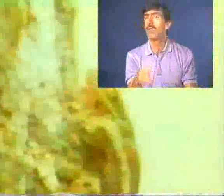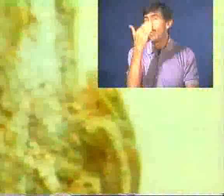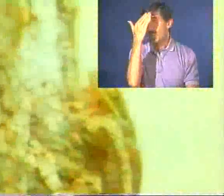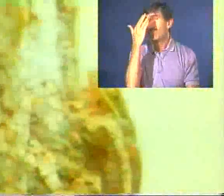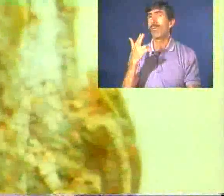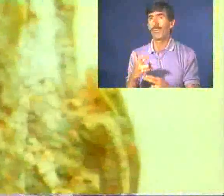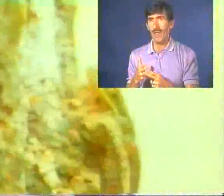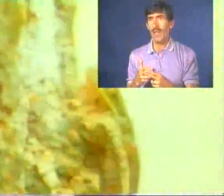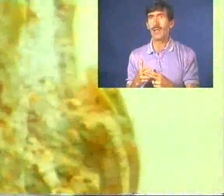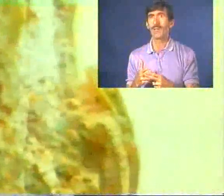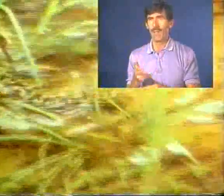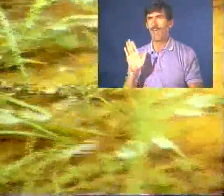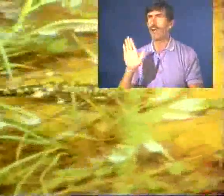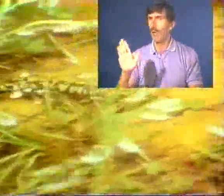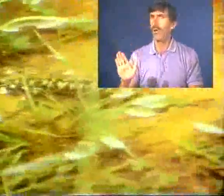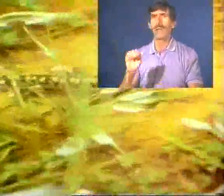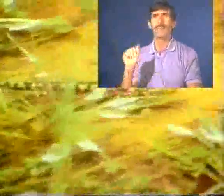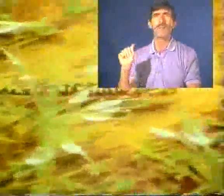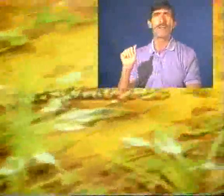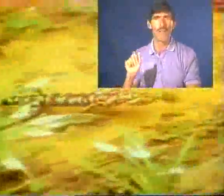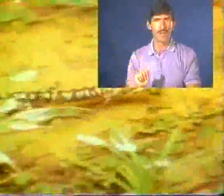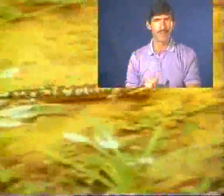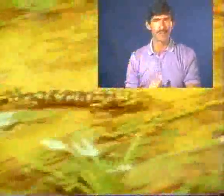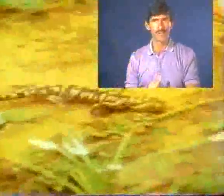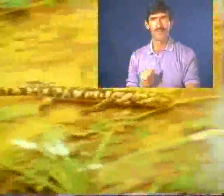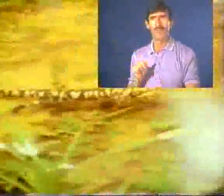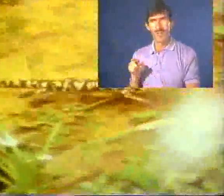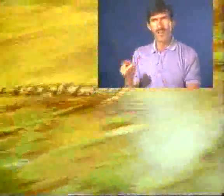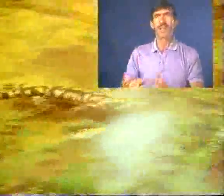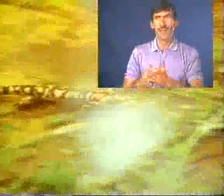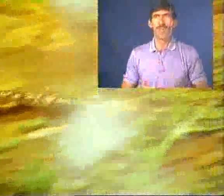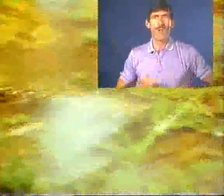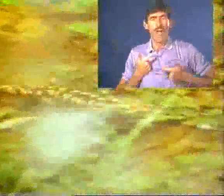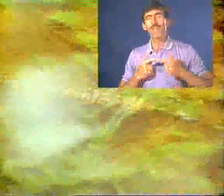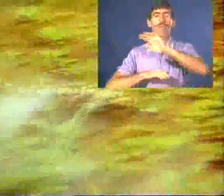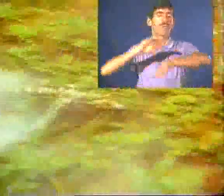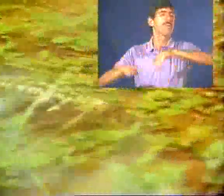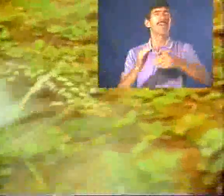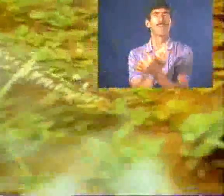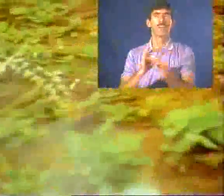They've got a name, and they're called amphibians. They start their life out swimming free.